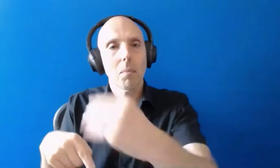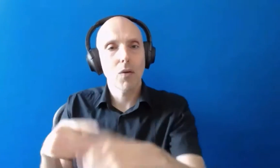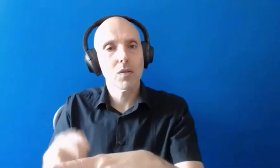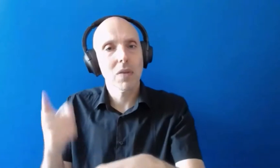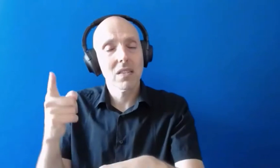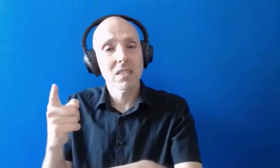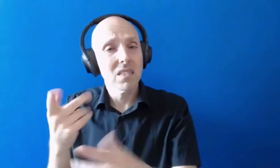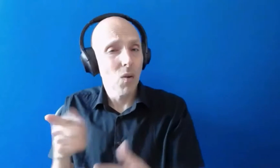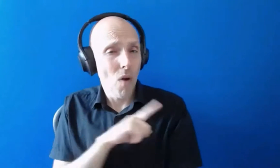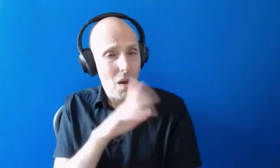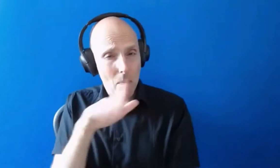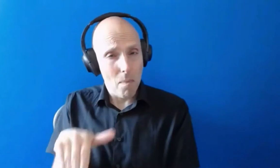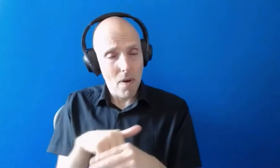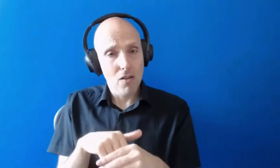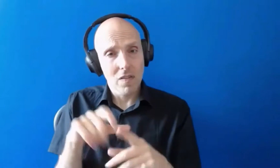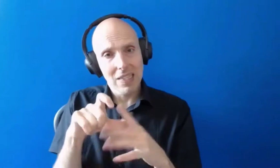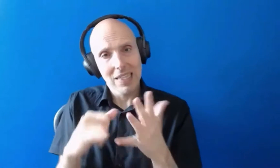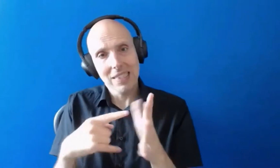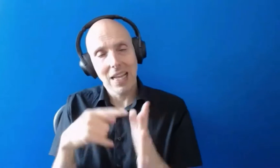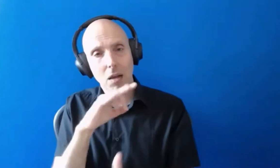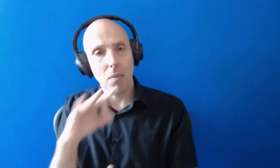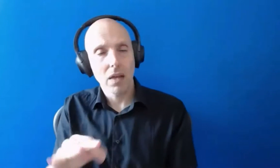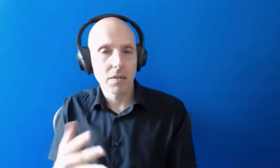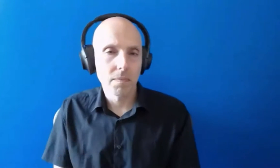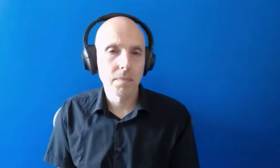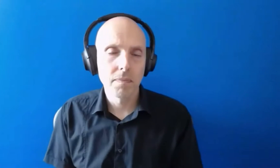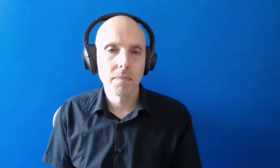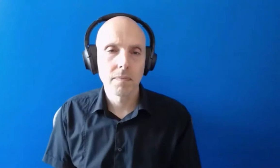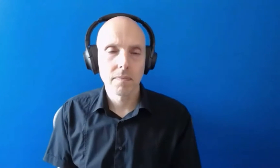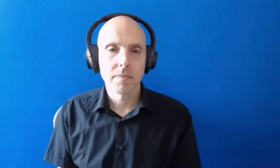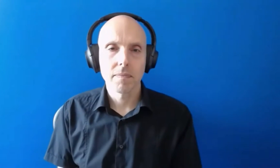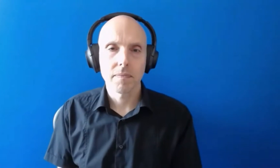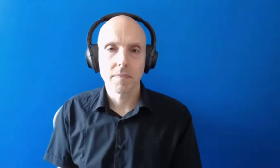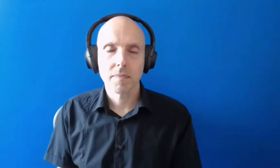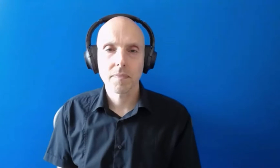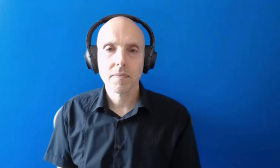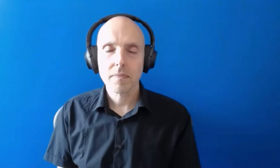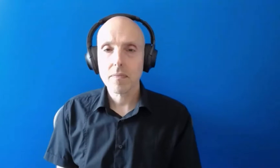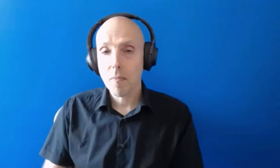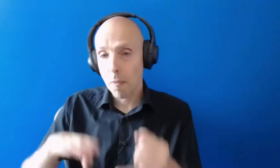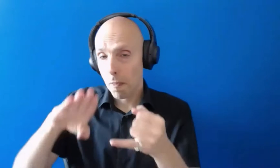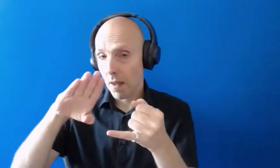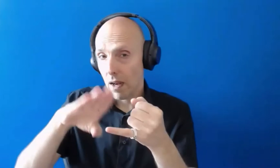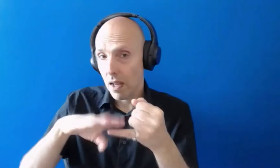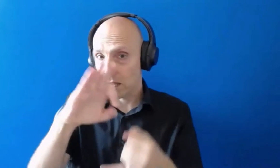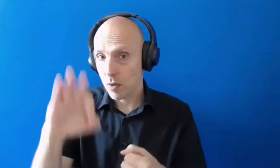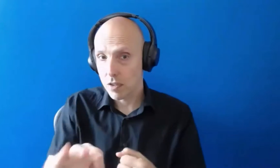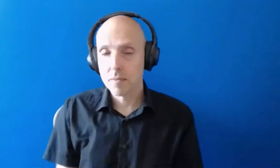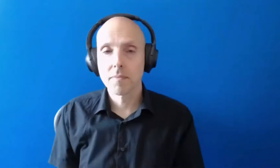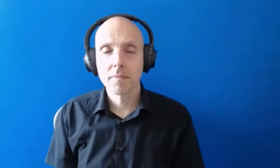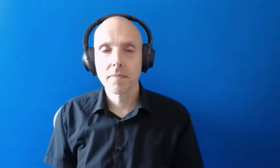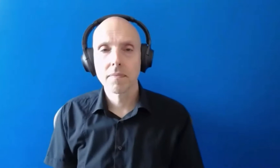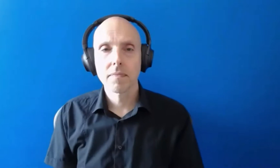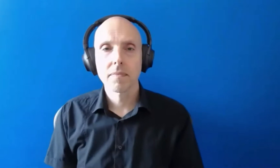application so you don't need to pay that up front thank you and we'll take this one last question um